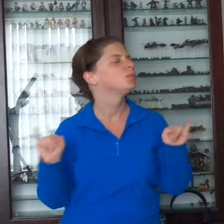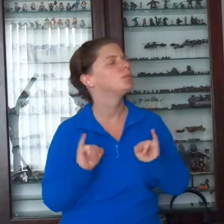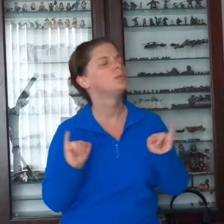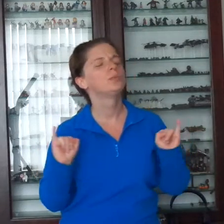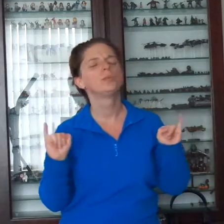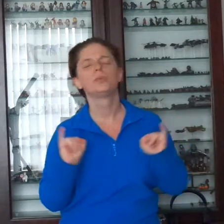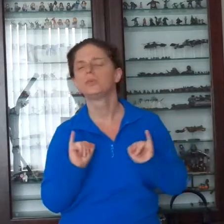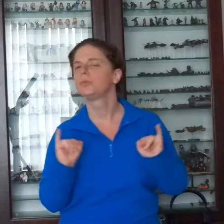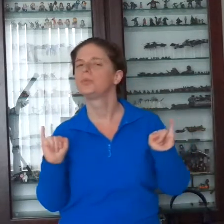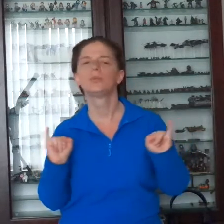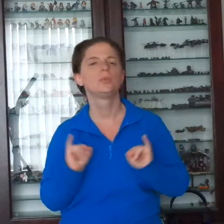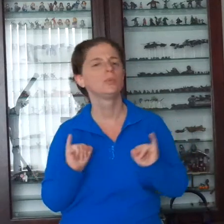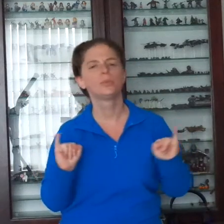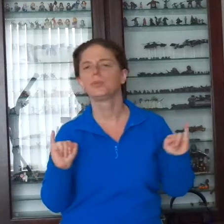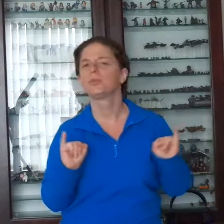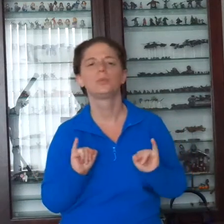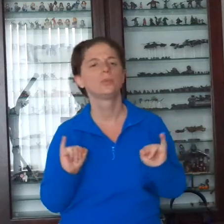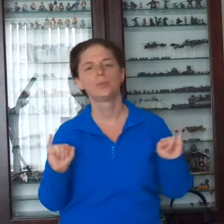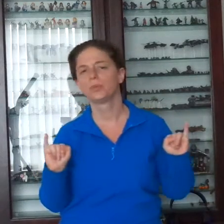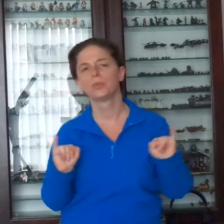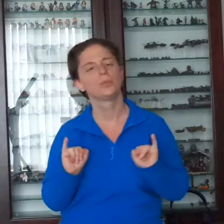never by